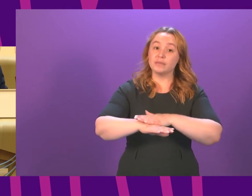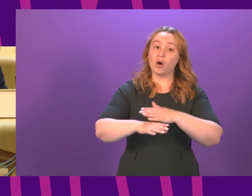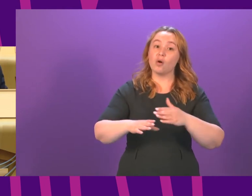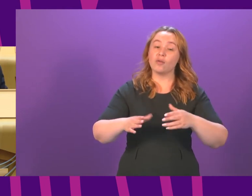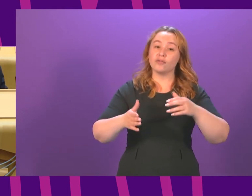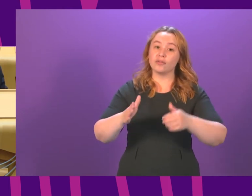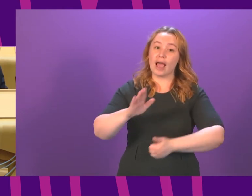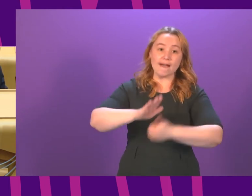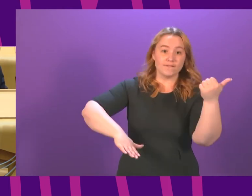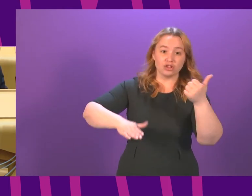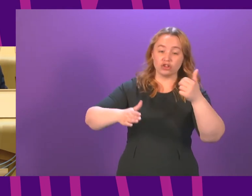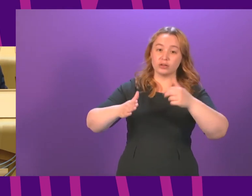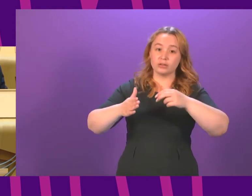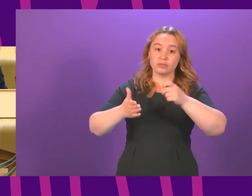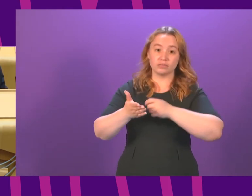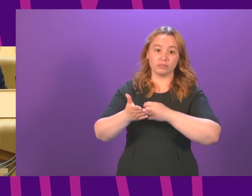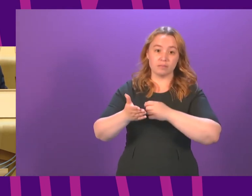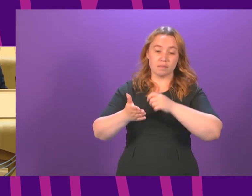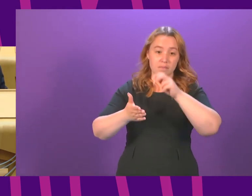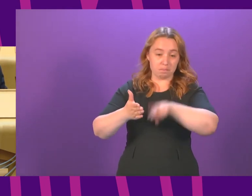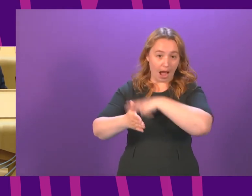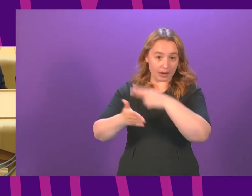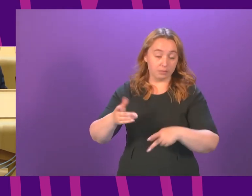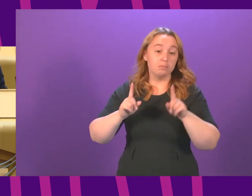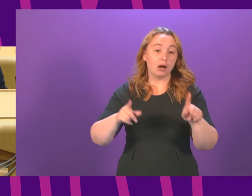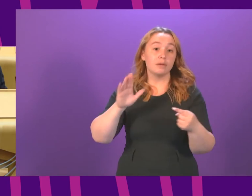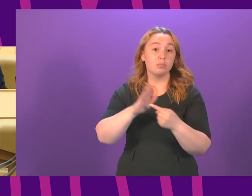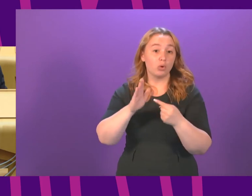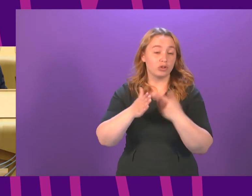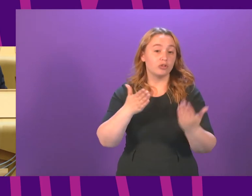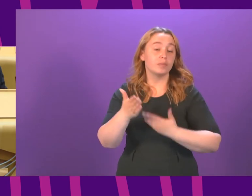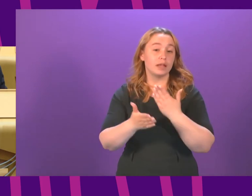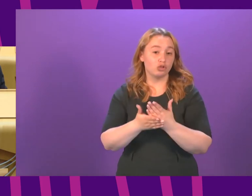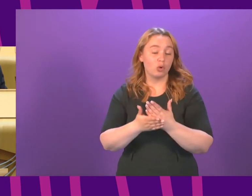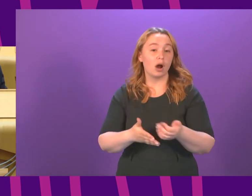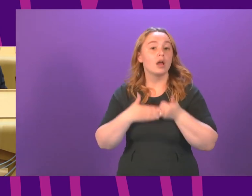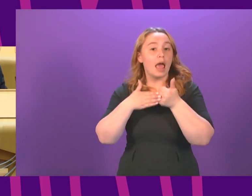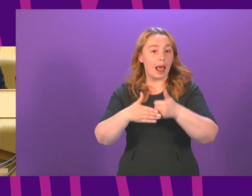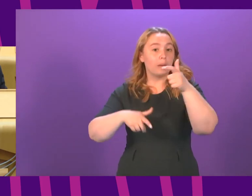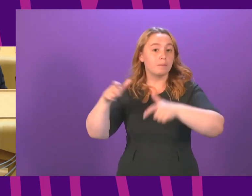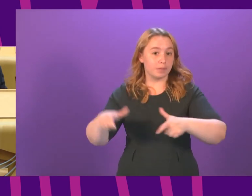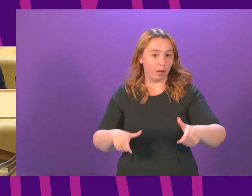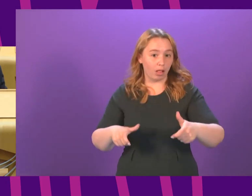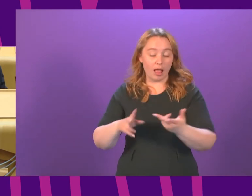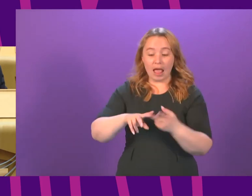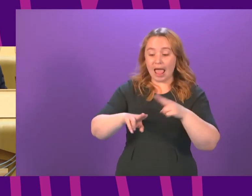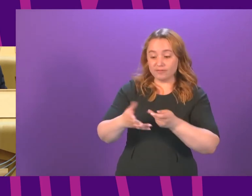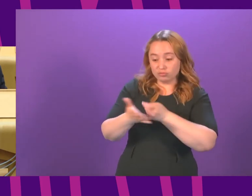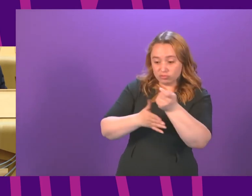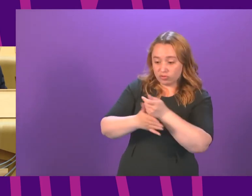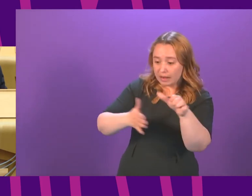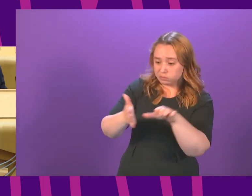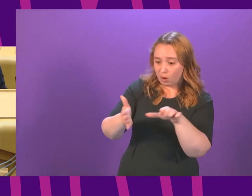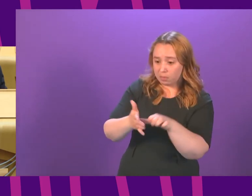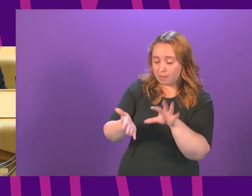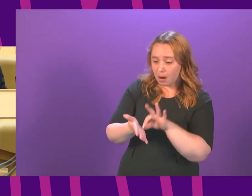the eviction ban but it is also important that we do as much as we can to help people with the root causes of rent arrears and to help them